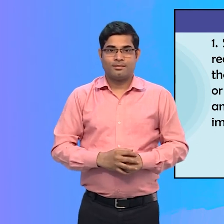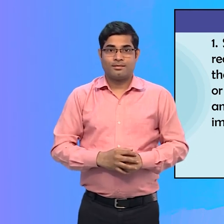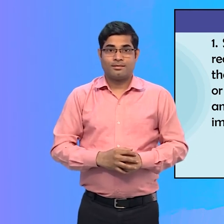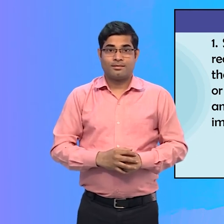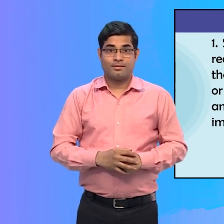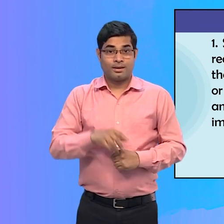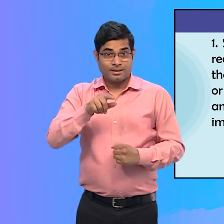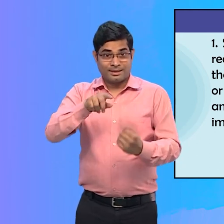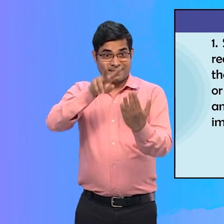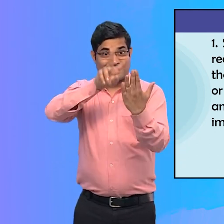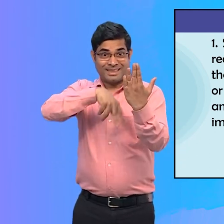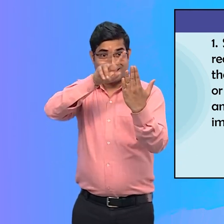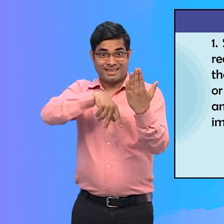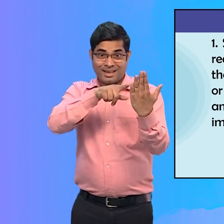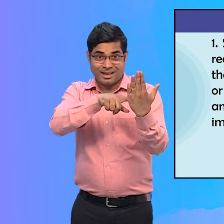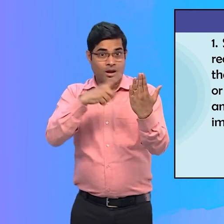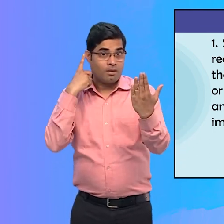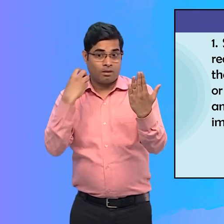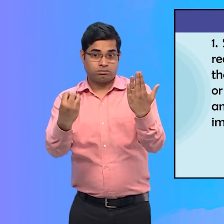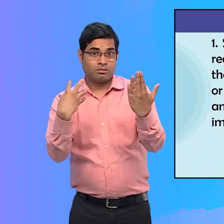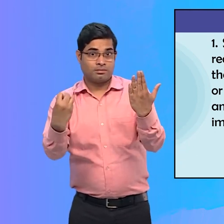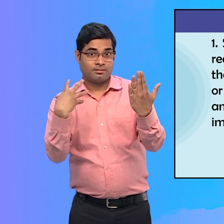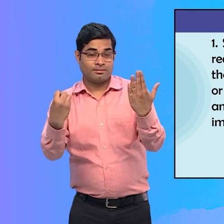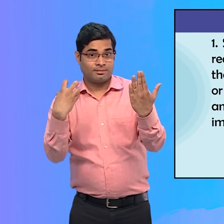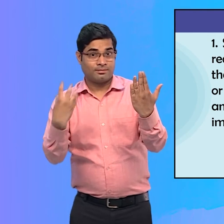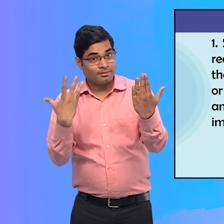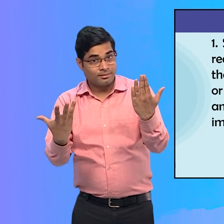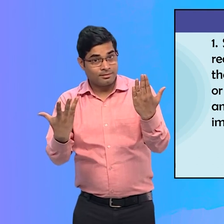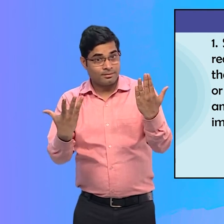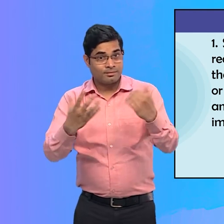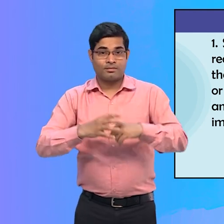Screen readers are essential and useful for people who